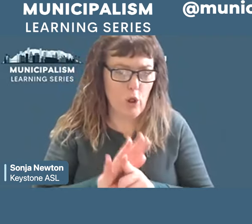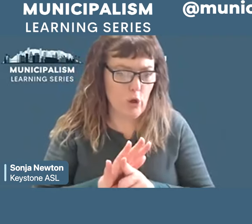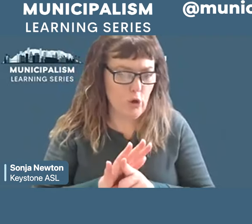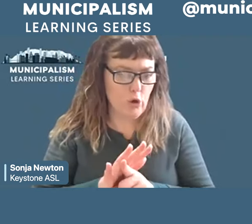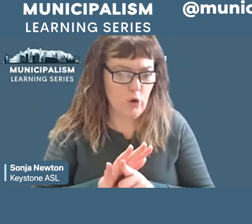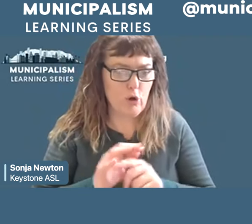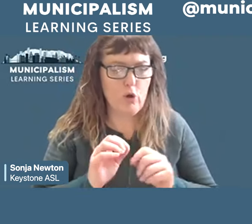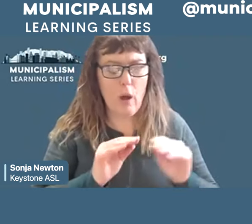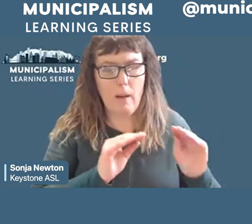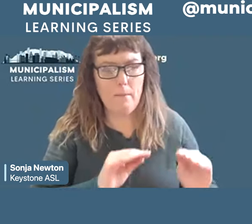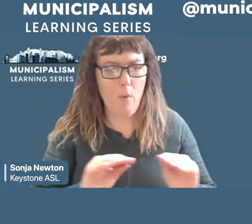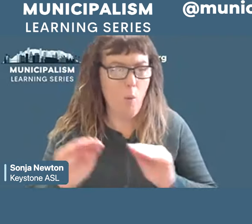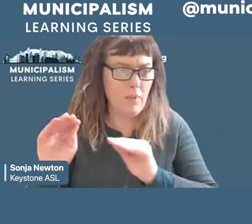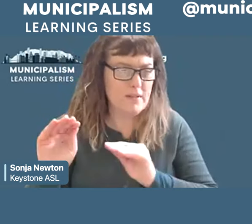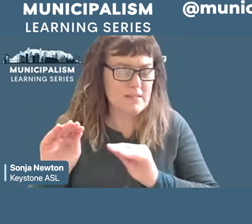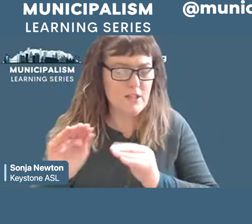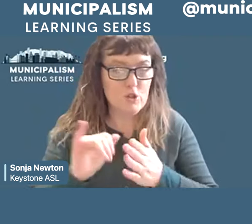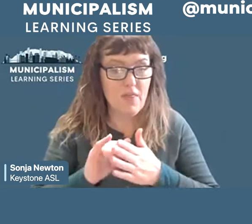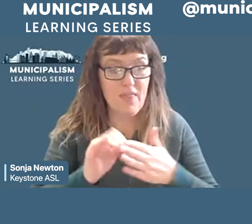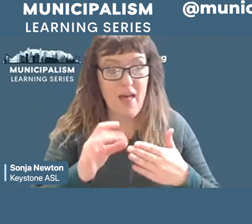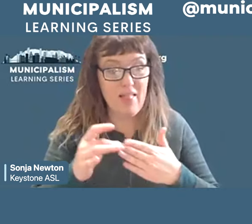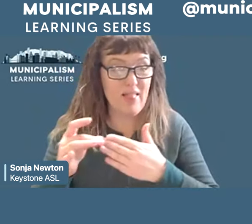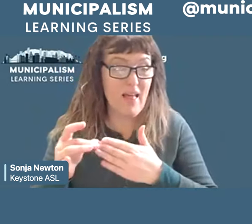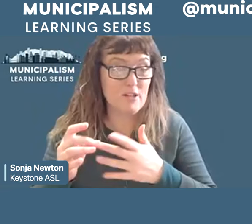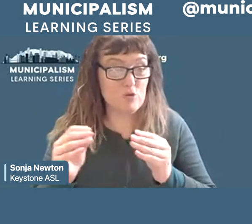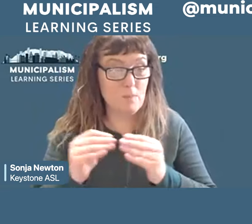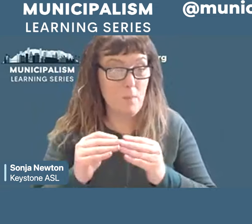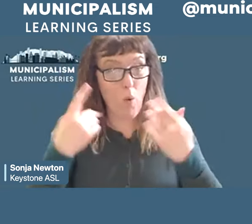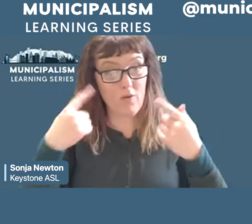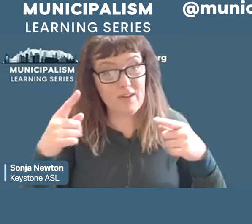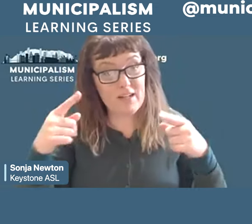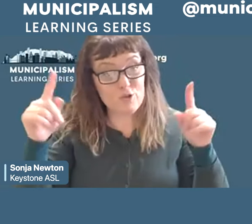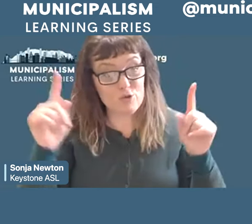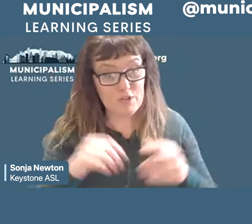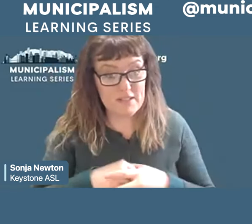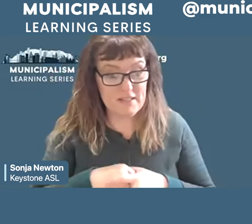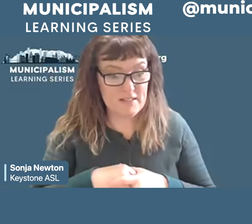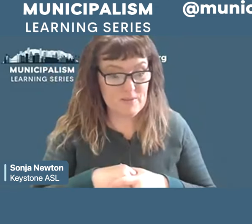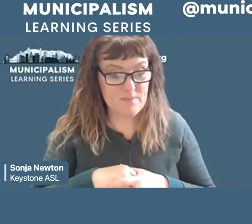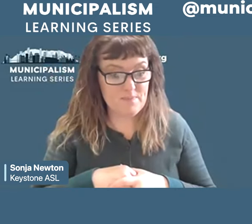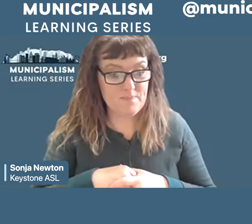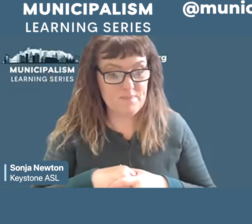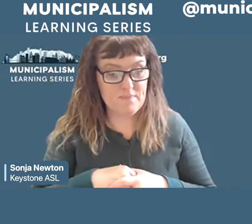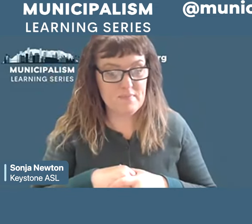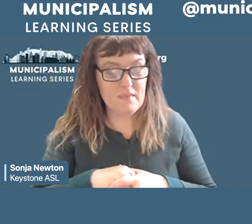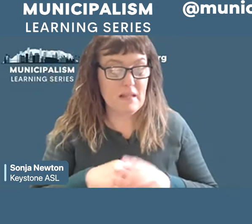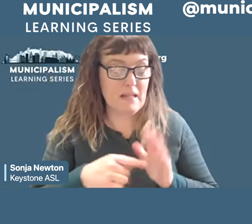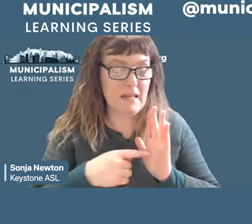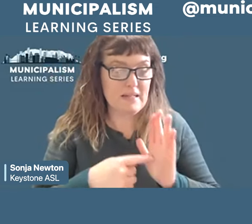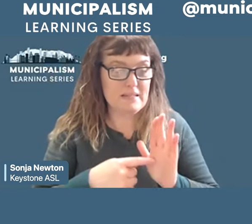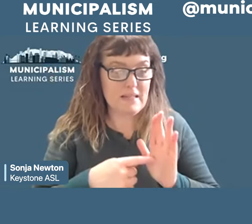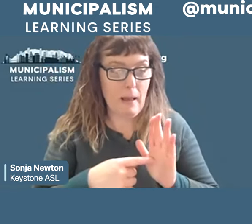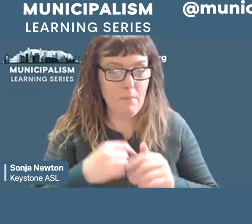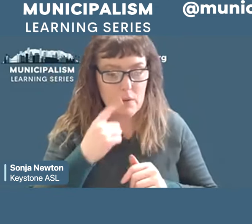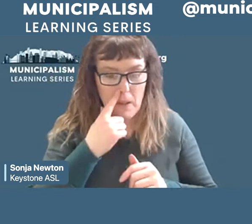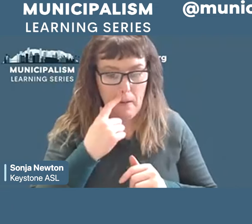led to more municipal victories. The examples are legion. Socialist Hugo Lindemann came